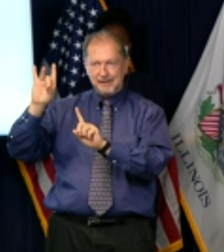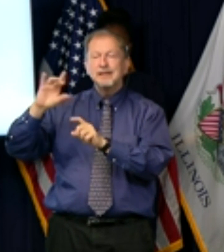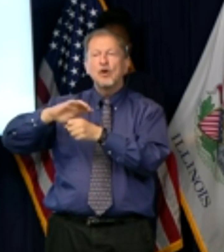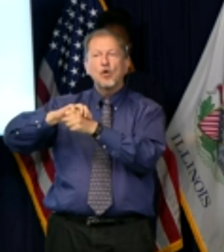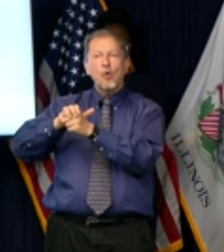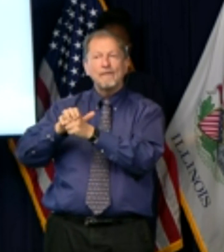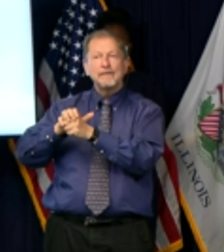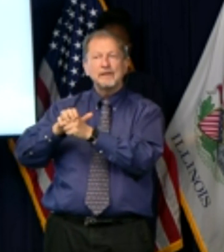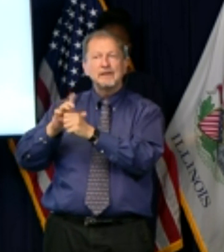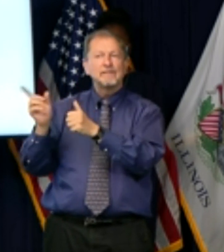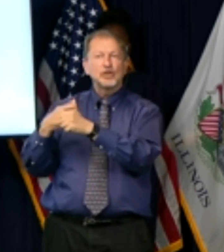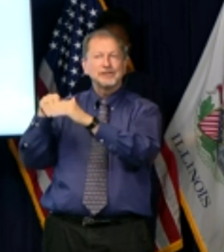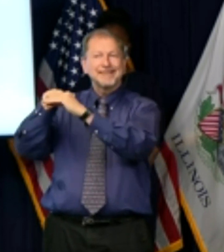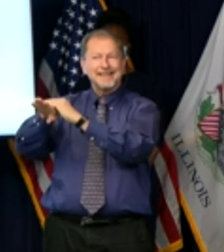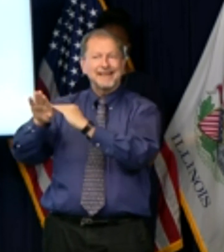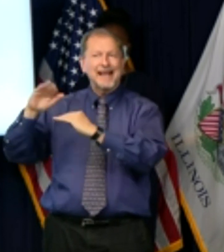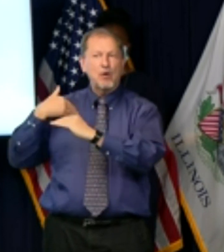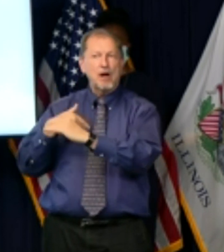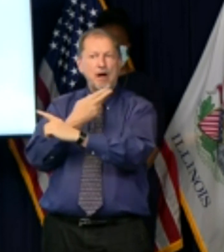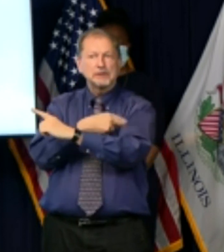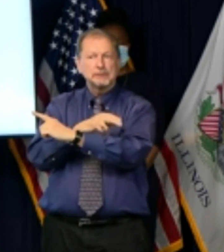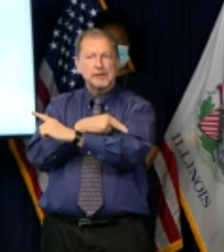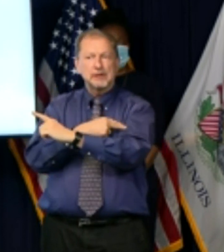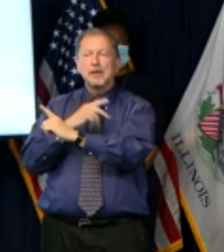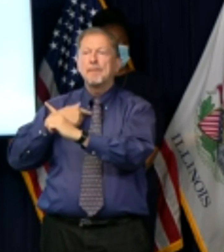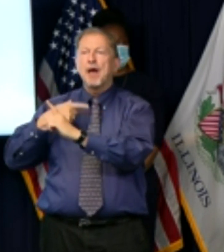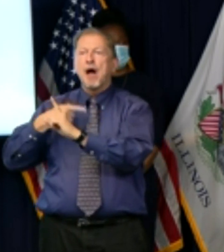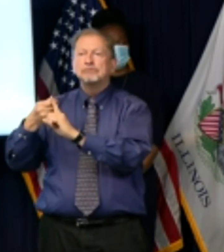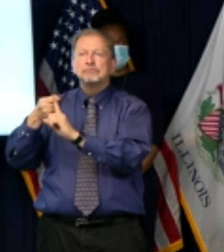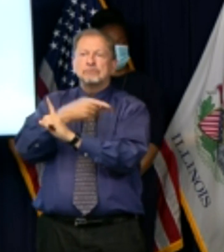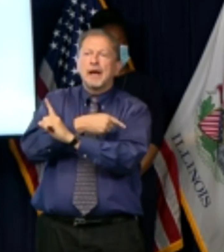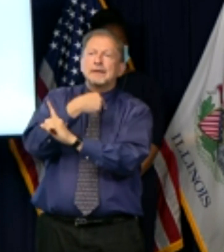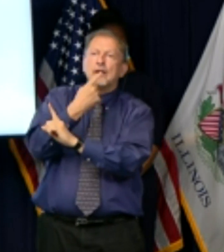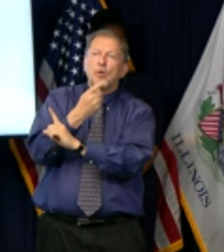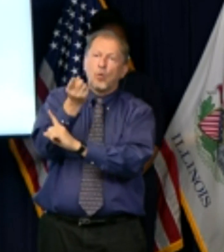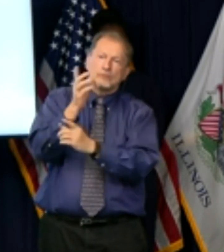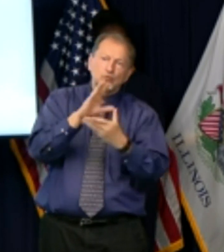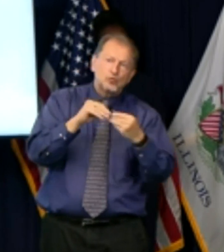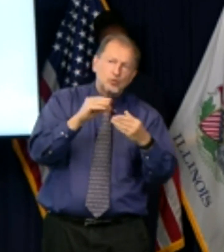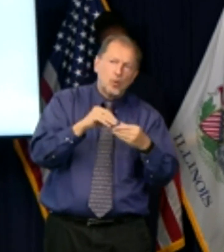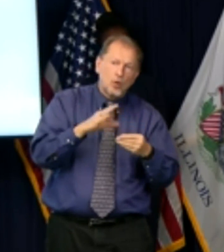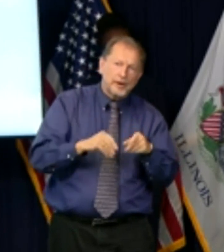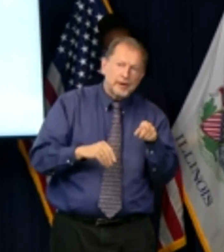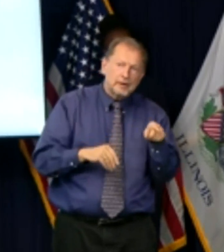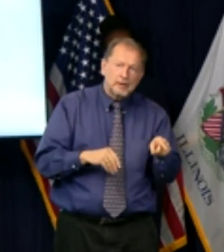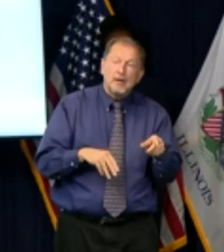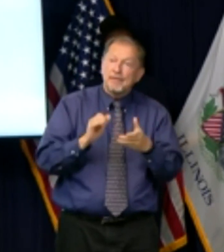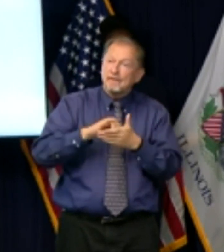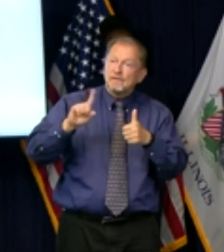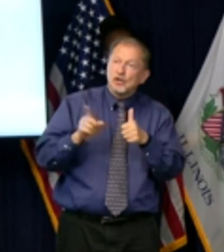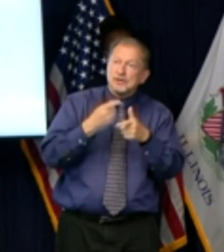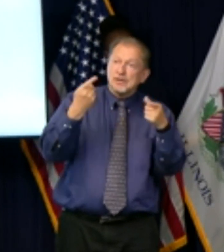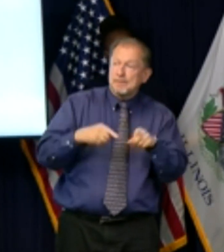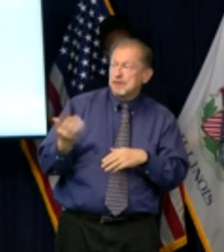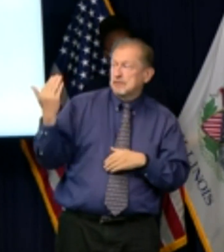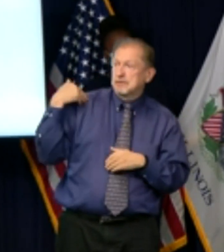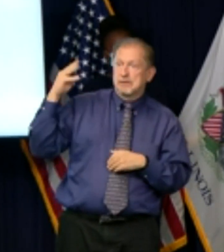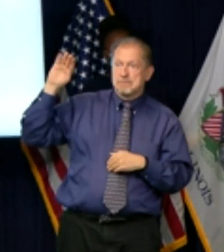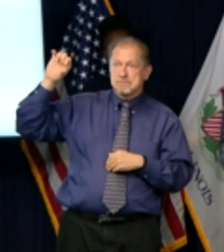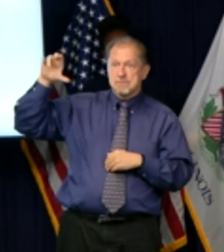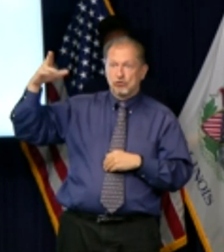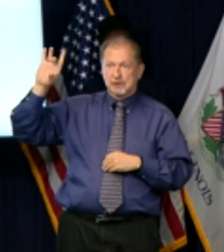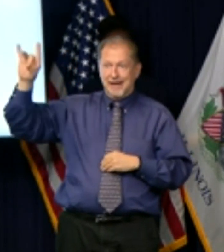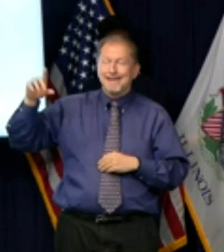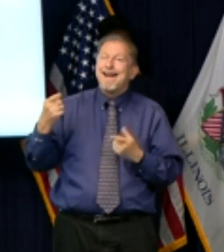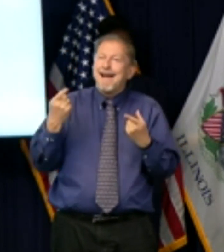i will segue for a moment and mention that this uh the first cases that we had was a